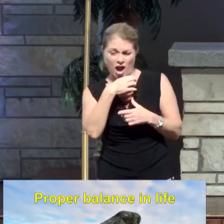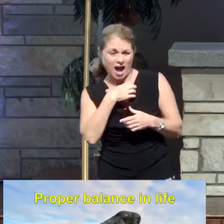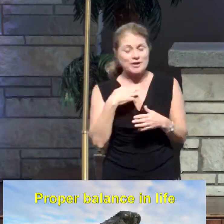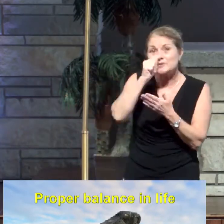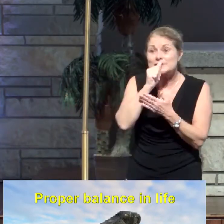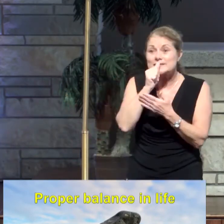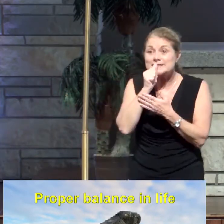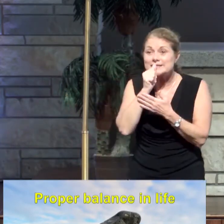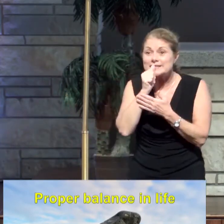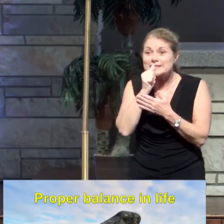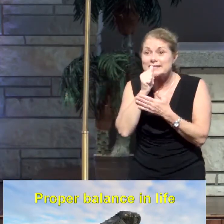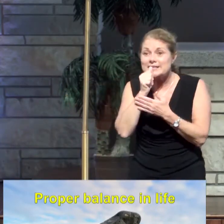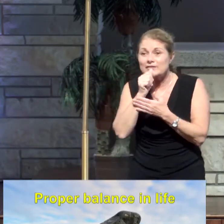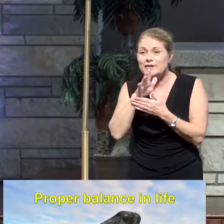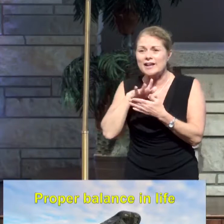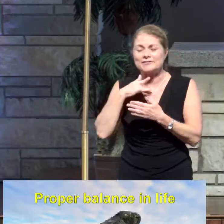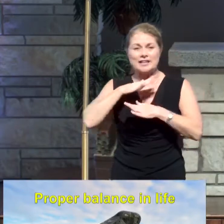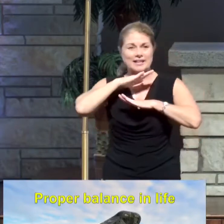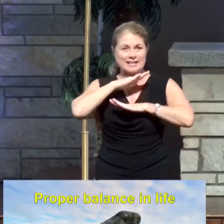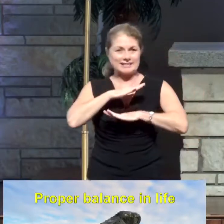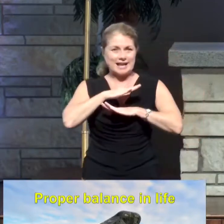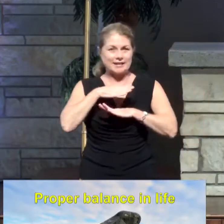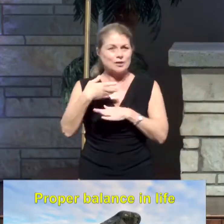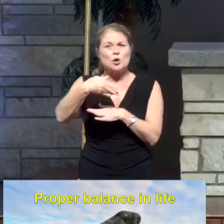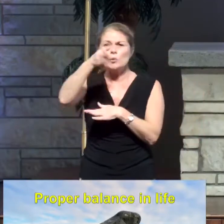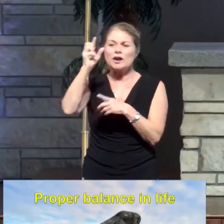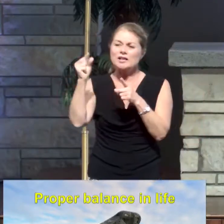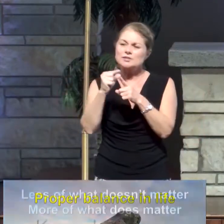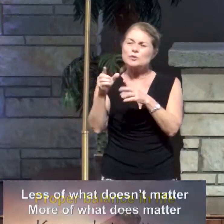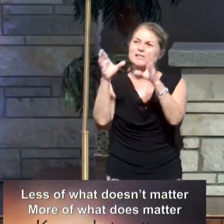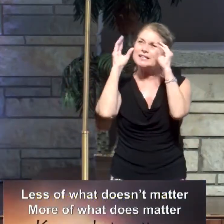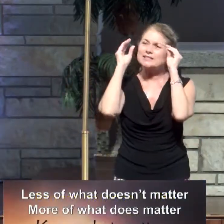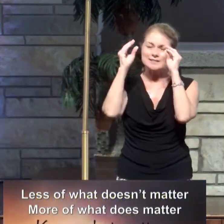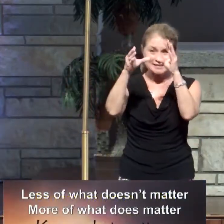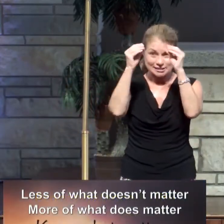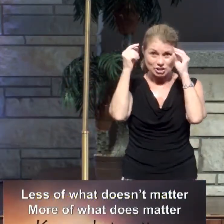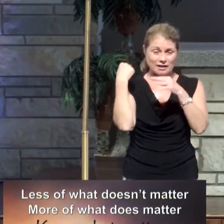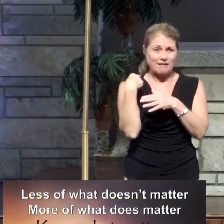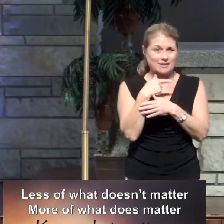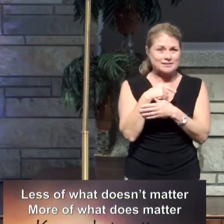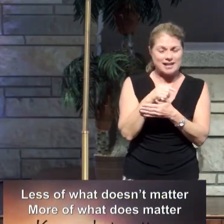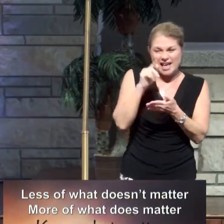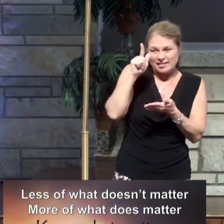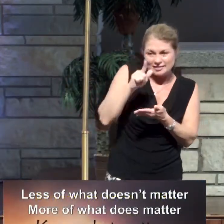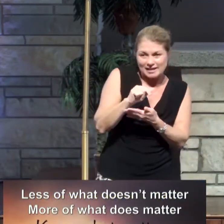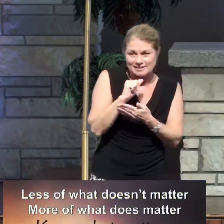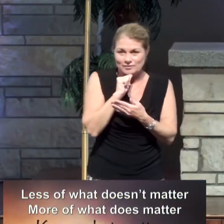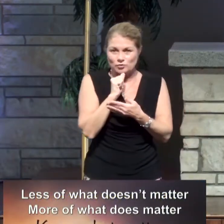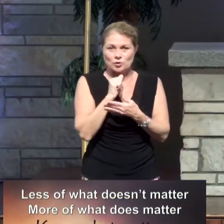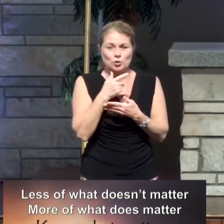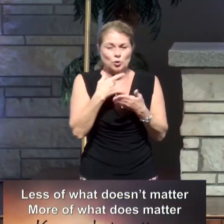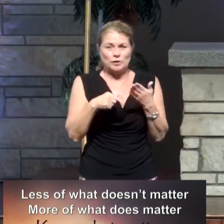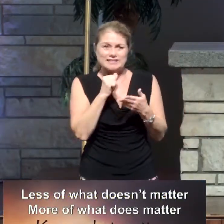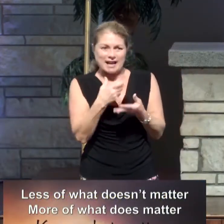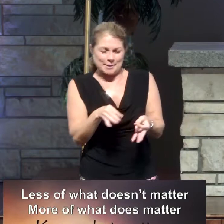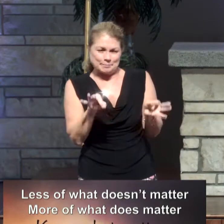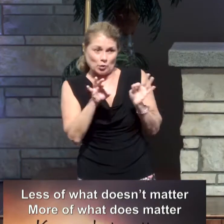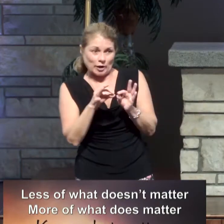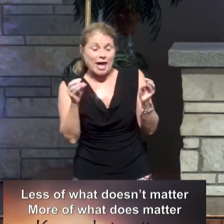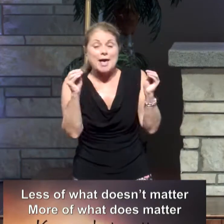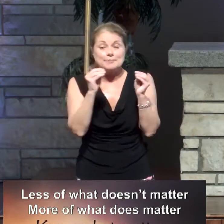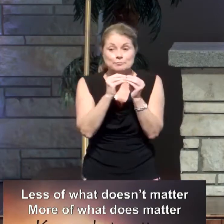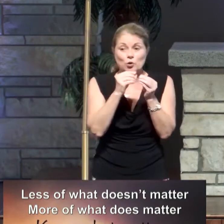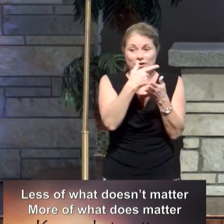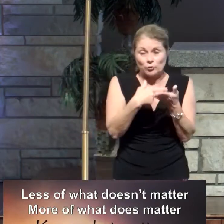being content. You I think what God's word is teaching us here is less of what does not matter and more of what does